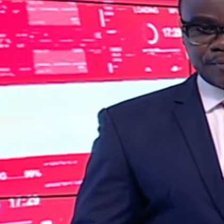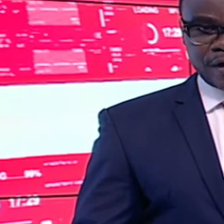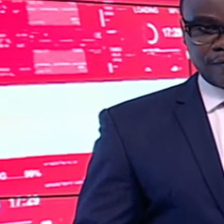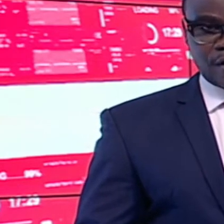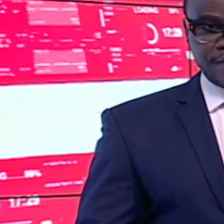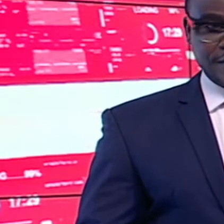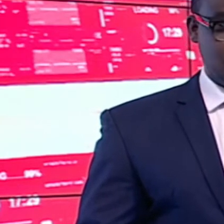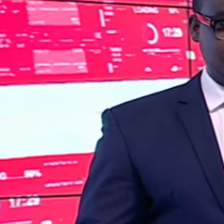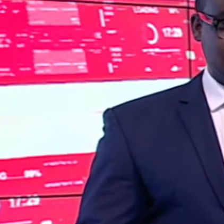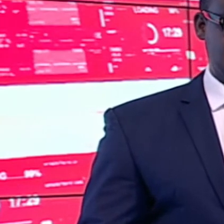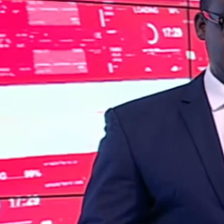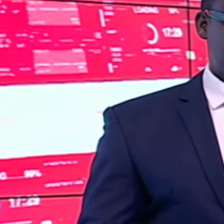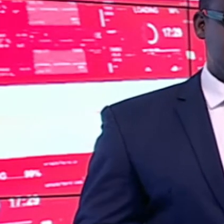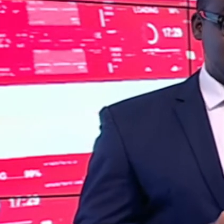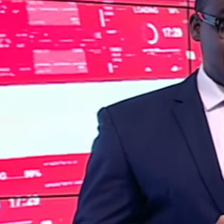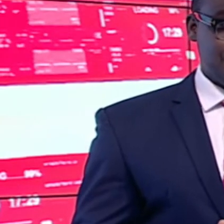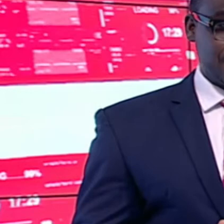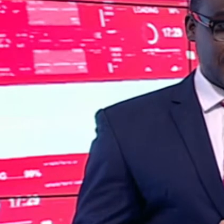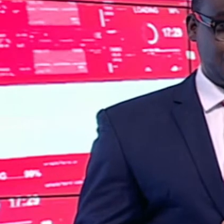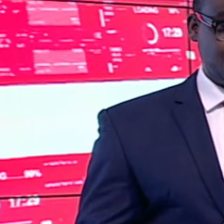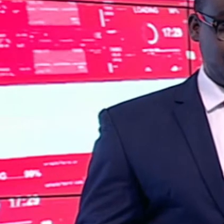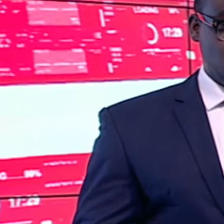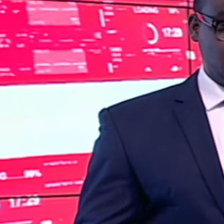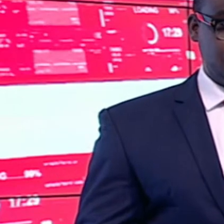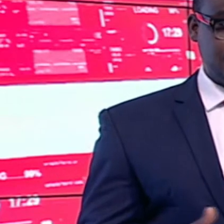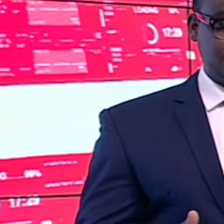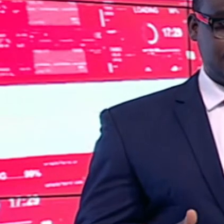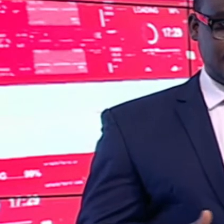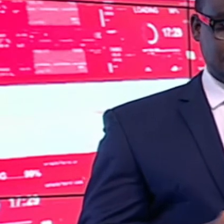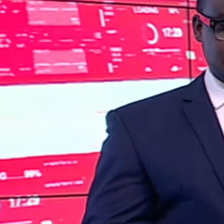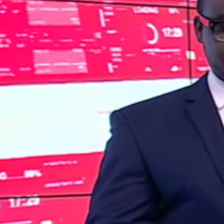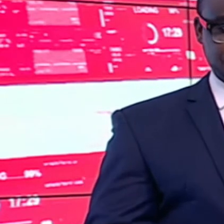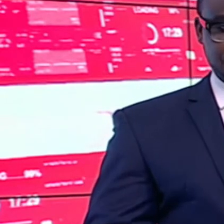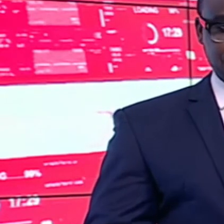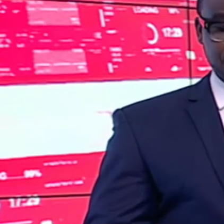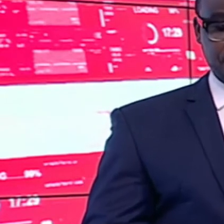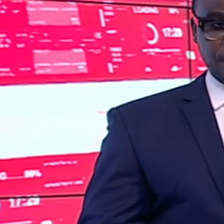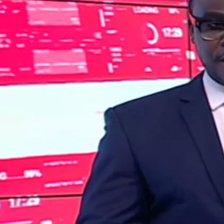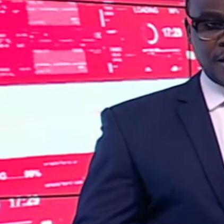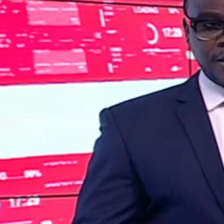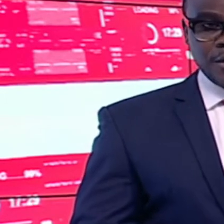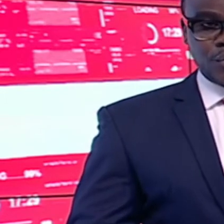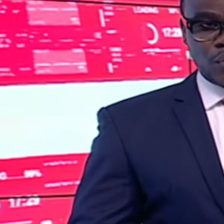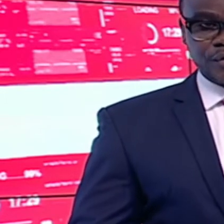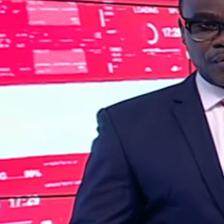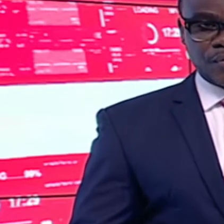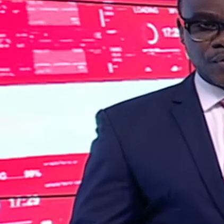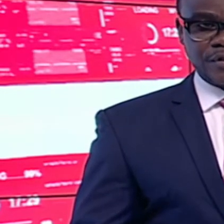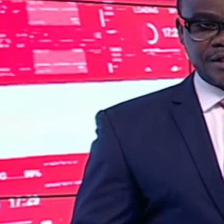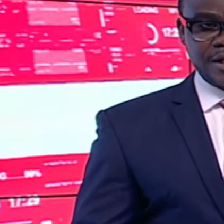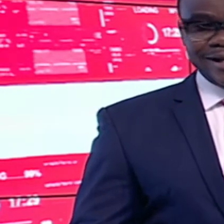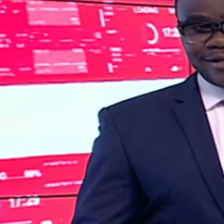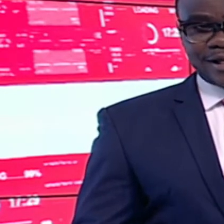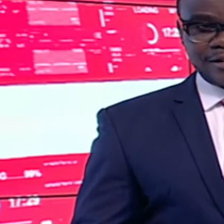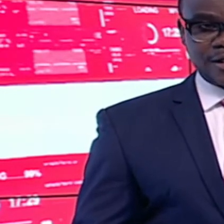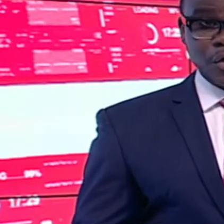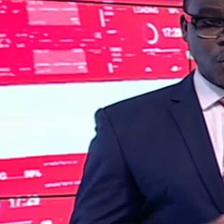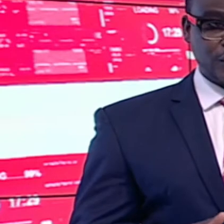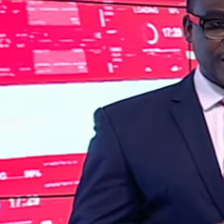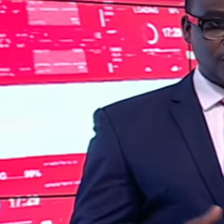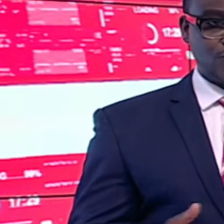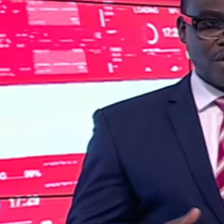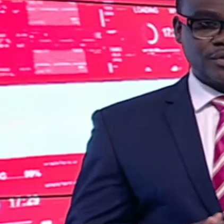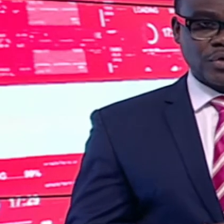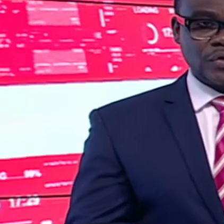curb the spread of COVID-19. The clarification was necessitated after a statement from the Ghana Tourism Authority indicated